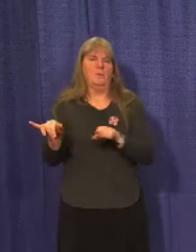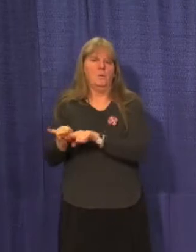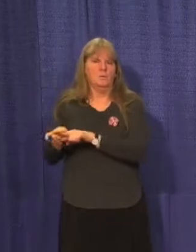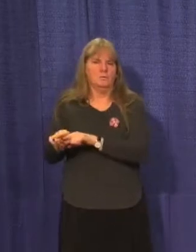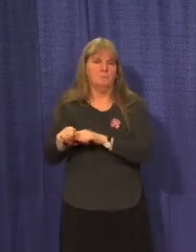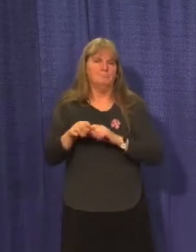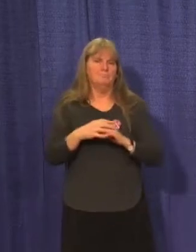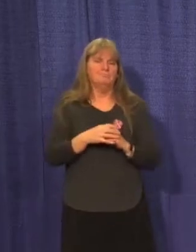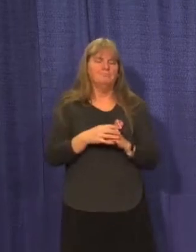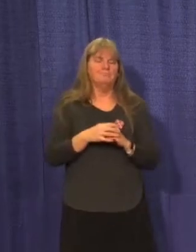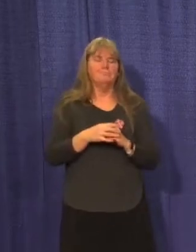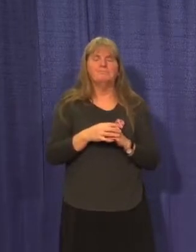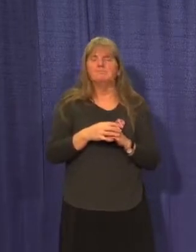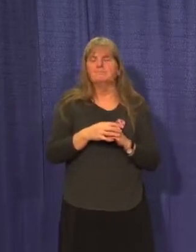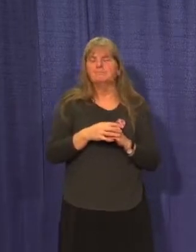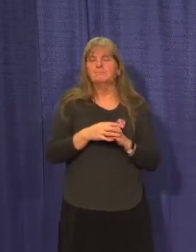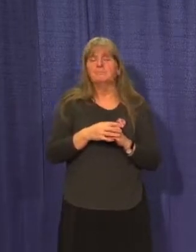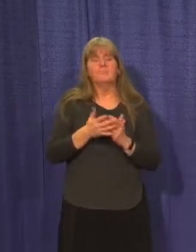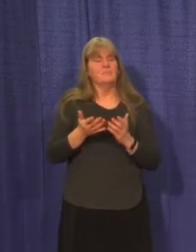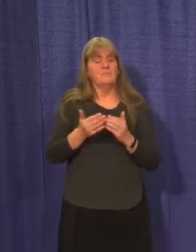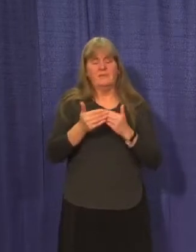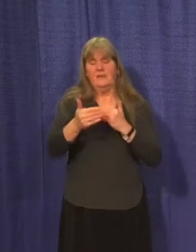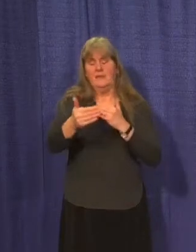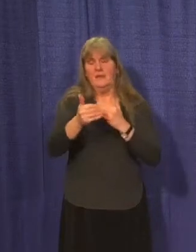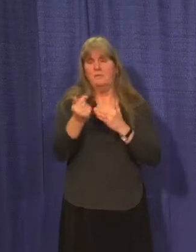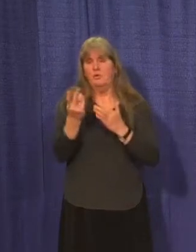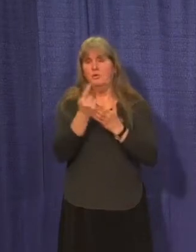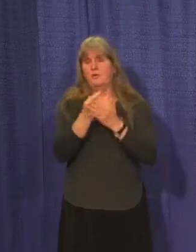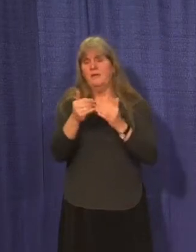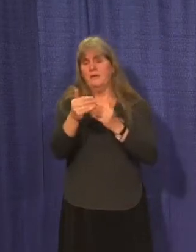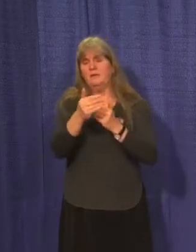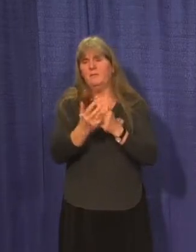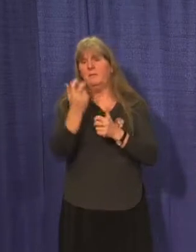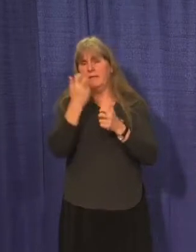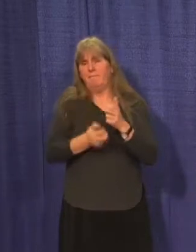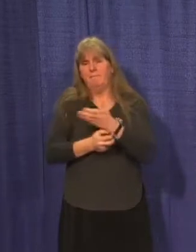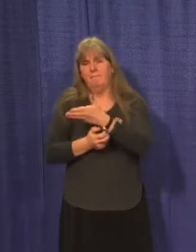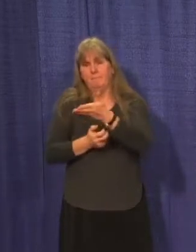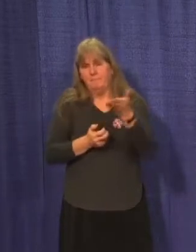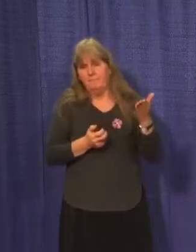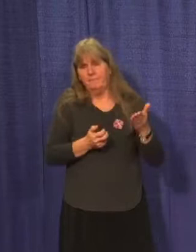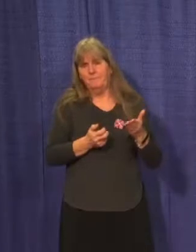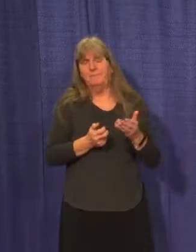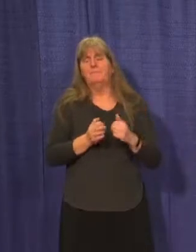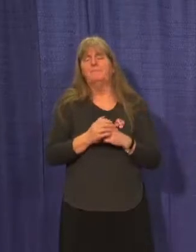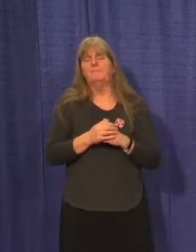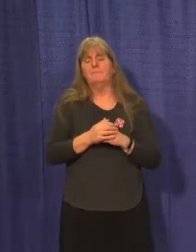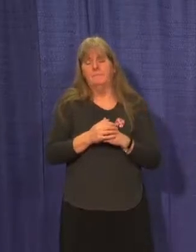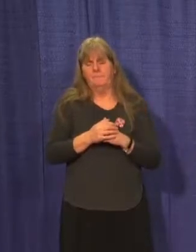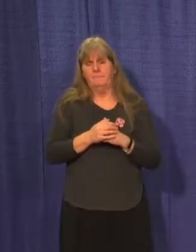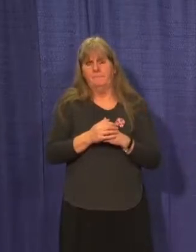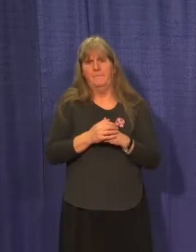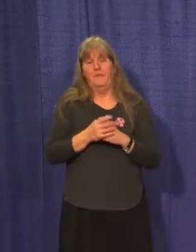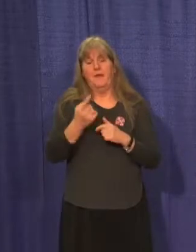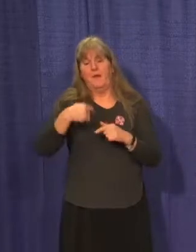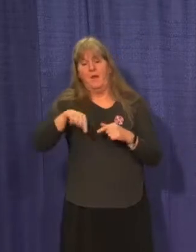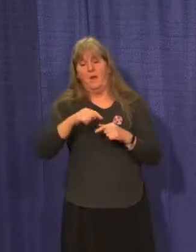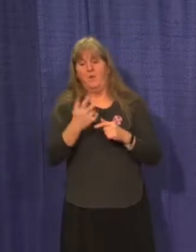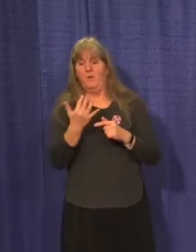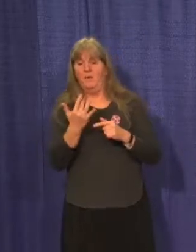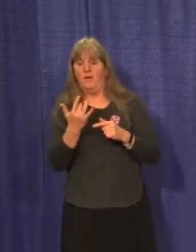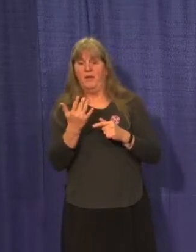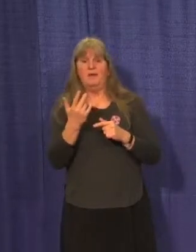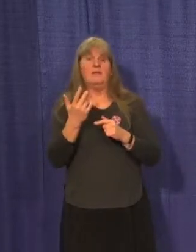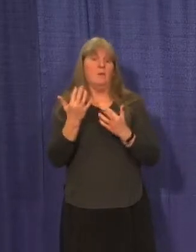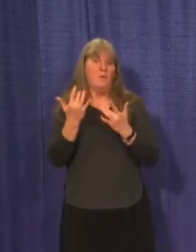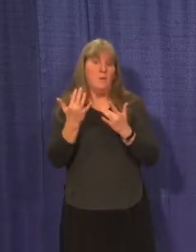in recent weeks. These next weeks are going to be difficult for us in a number of ways, and as we await the coming of